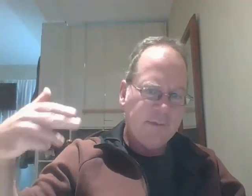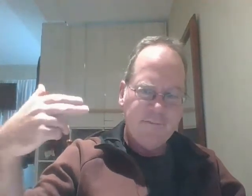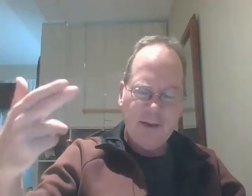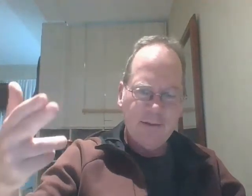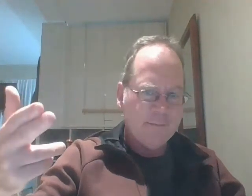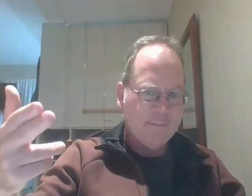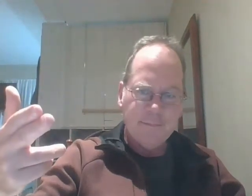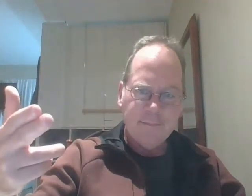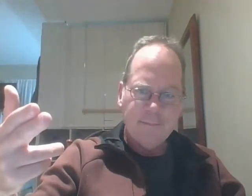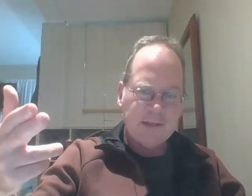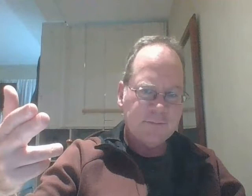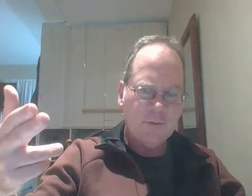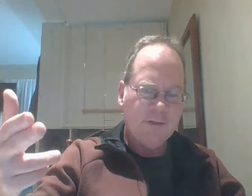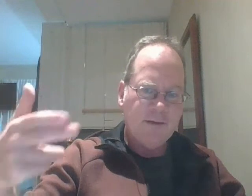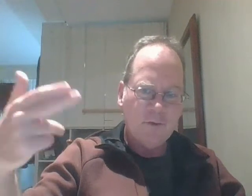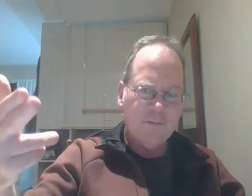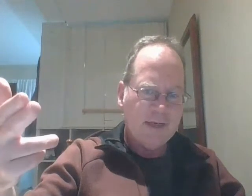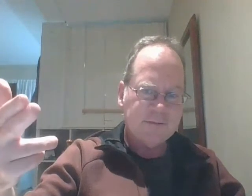passport my covid passport